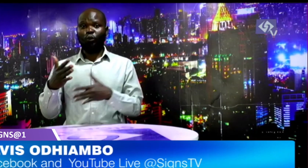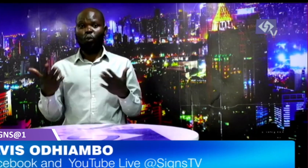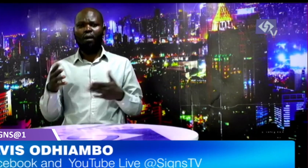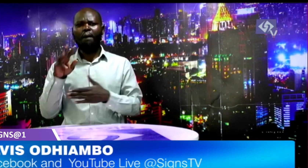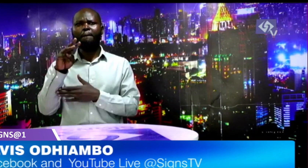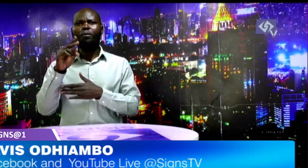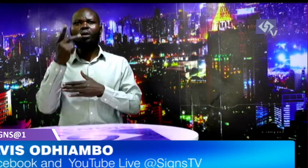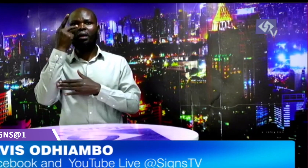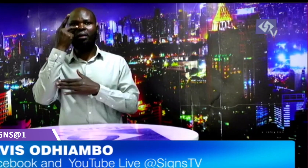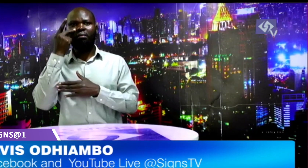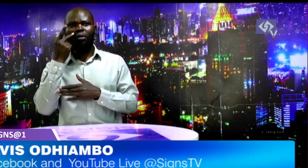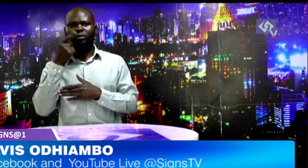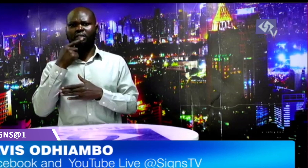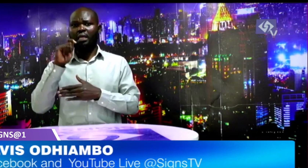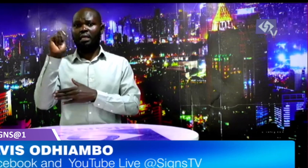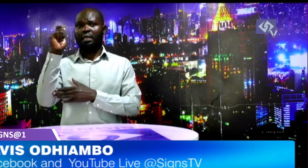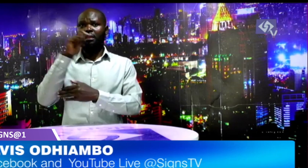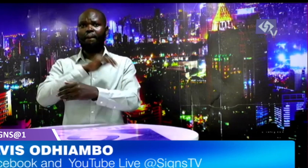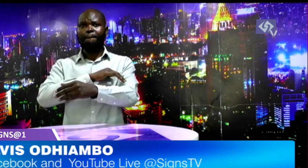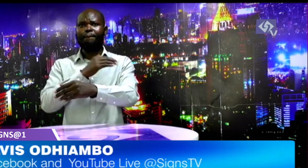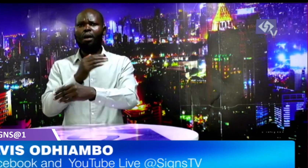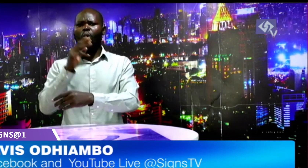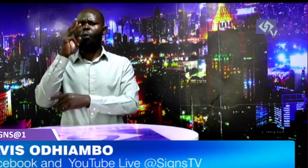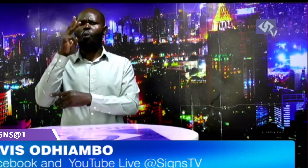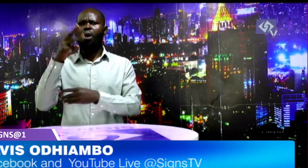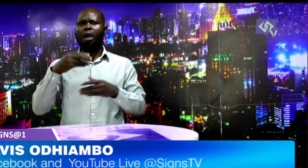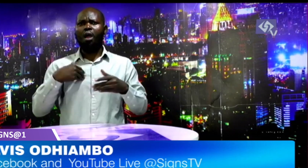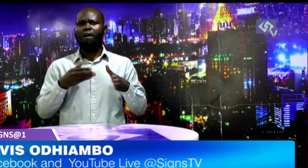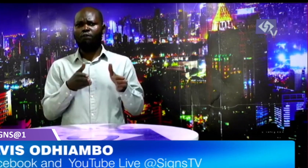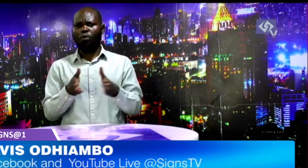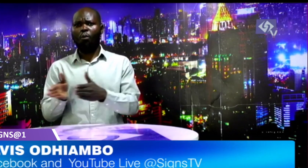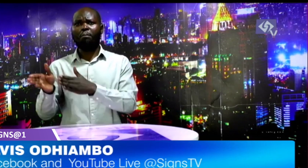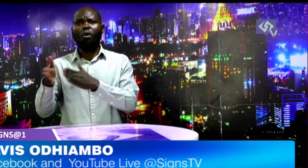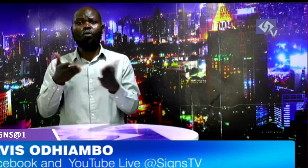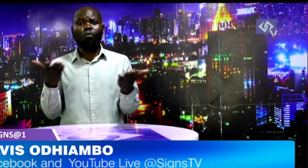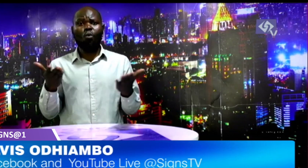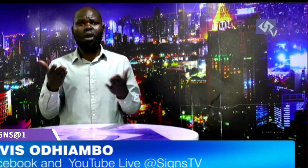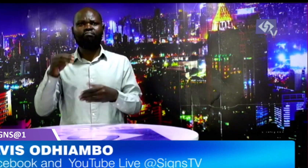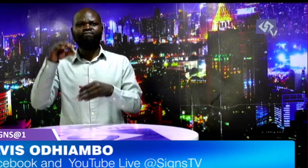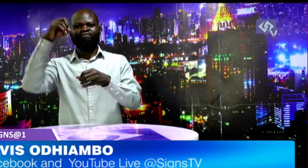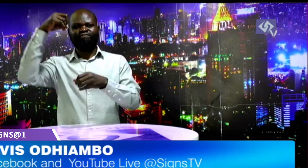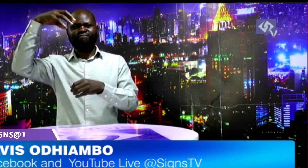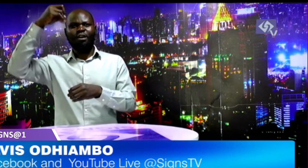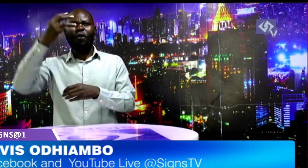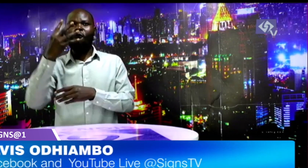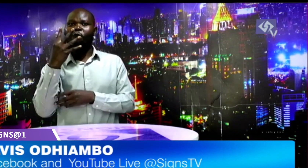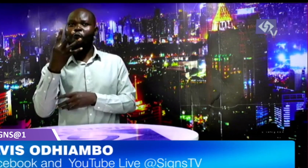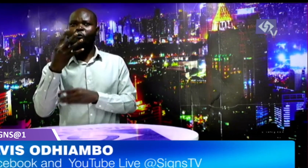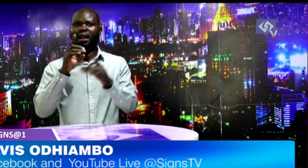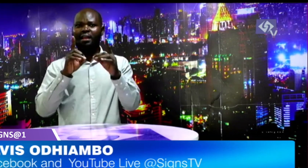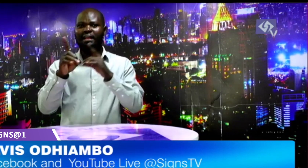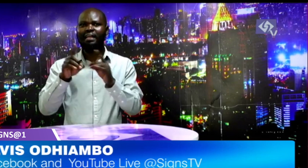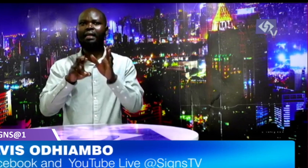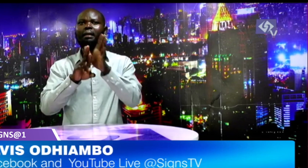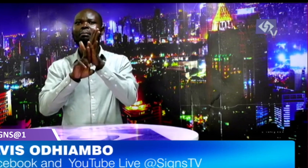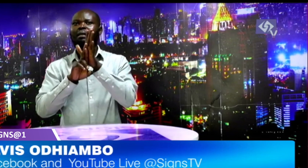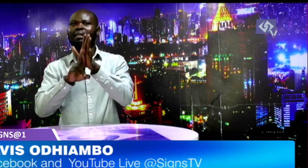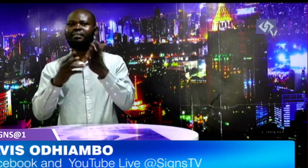and on other news updates minority shareholders of kenya power will have the opportunity to elect four directors